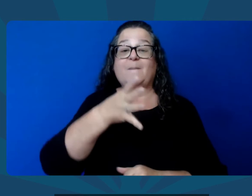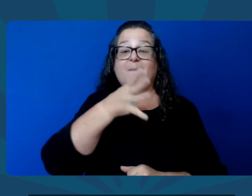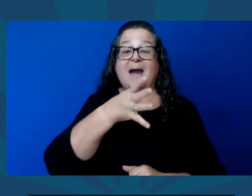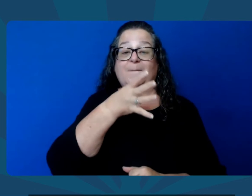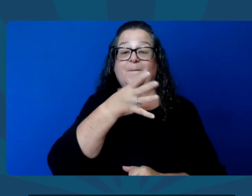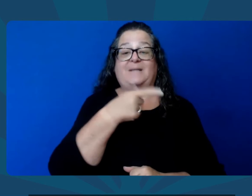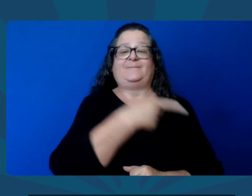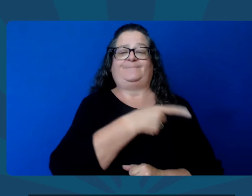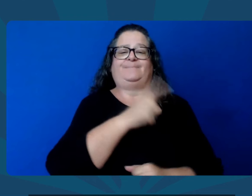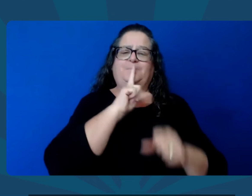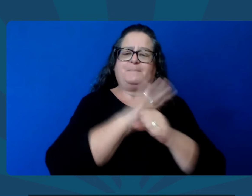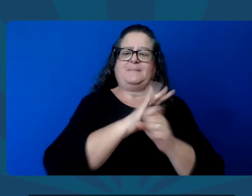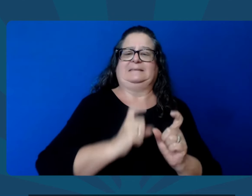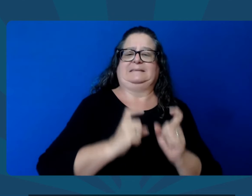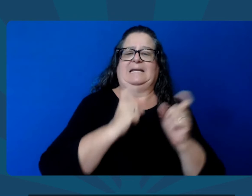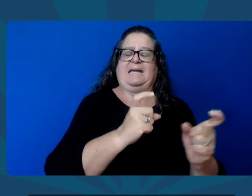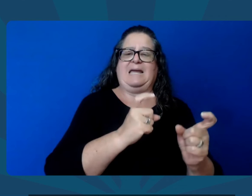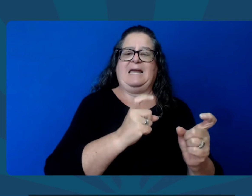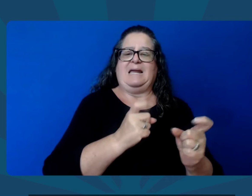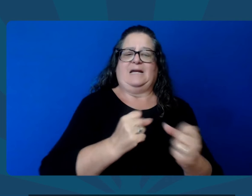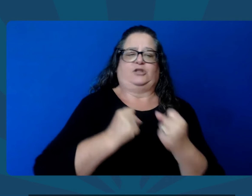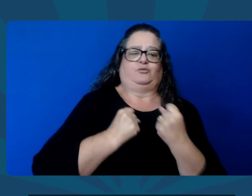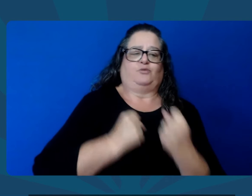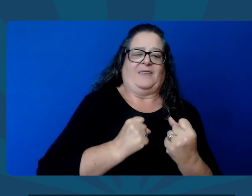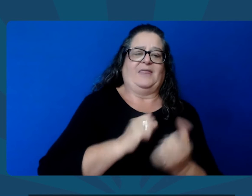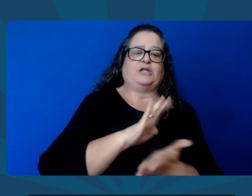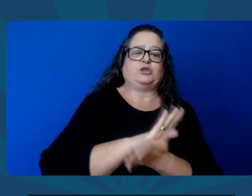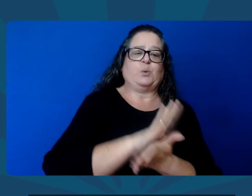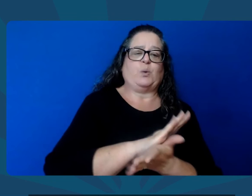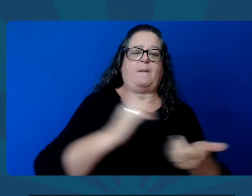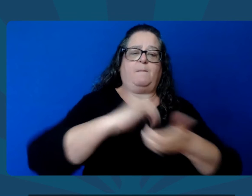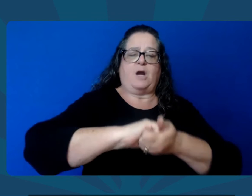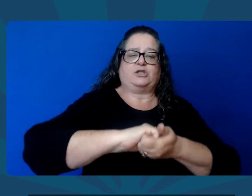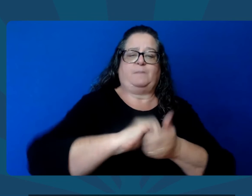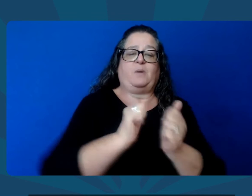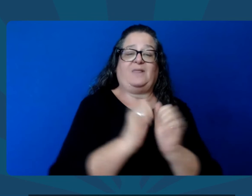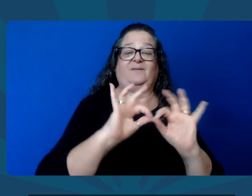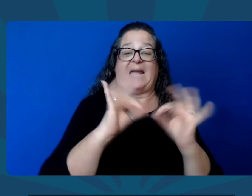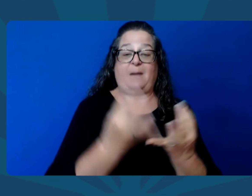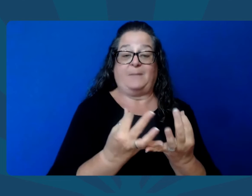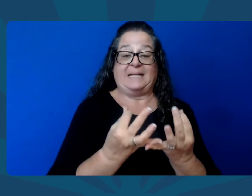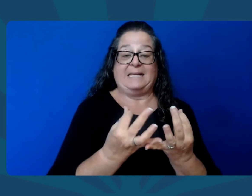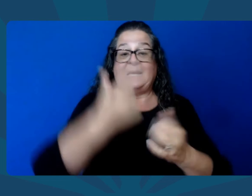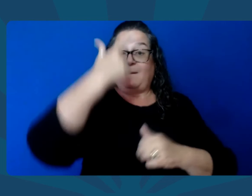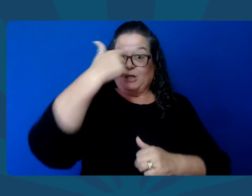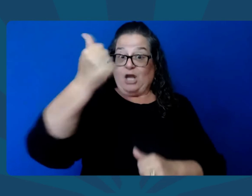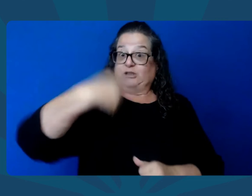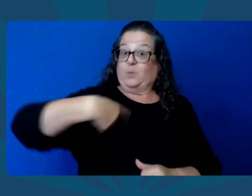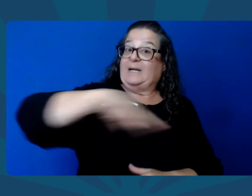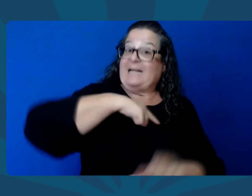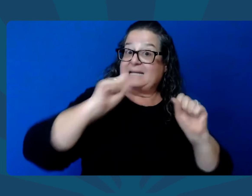As a new mom, she is dedicated to strengthening schools' partnerships